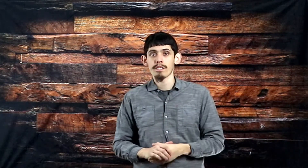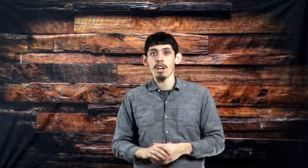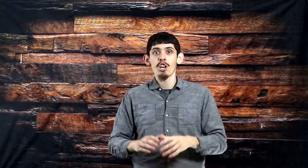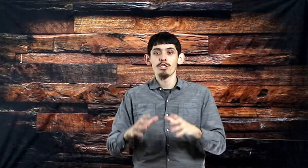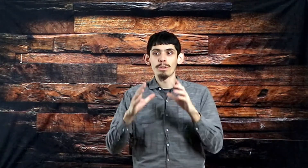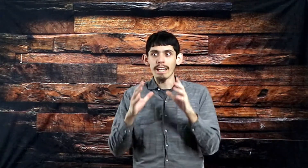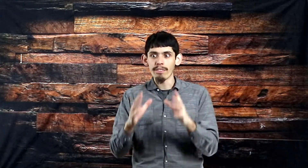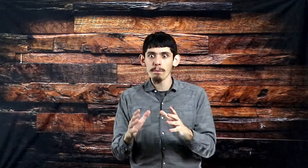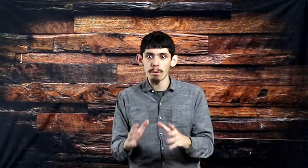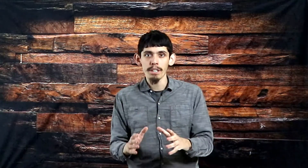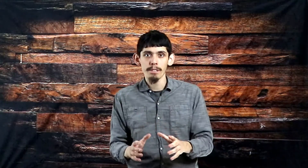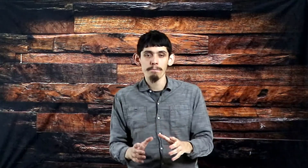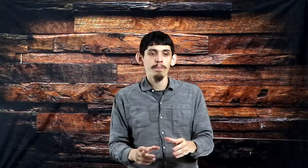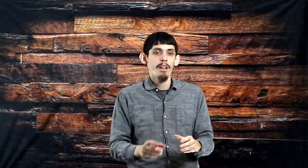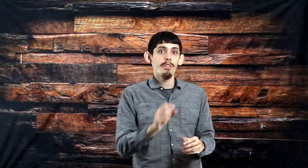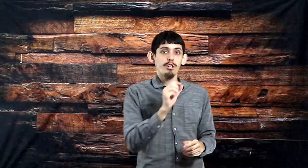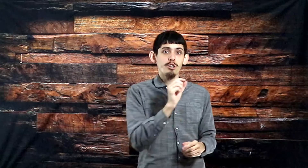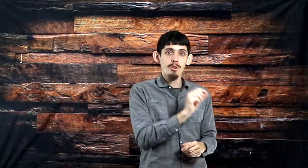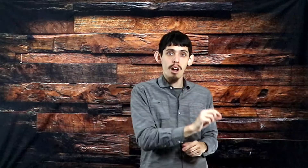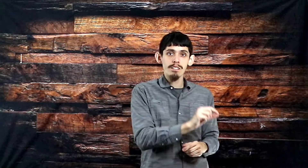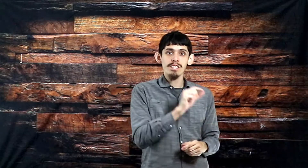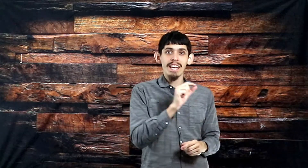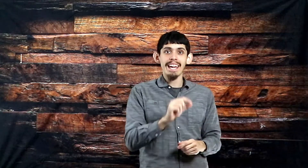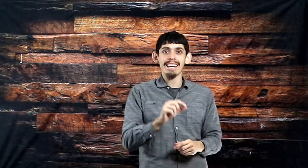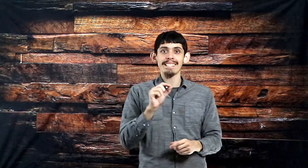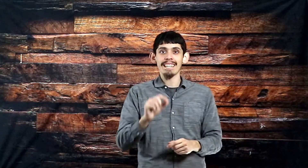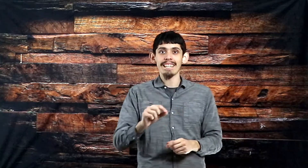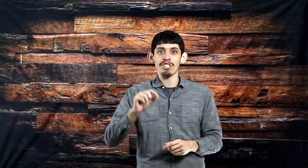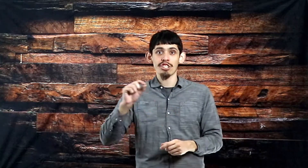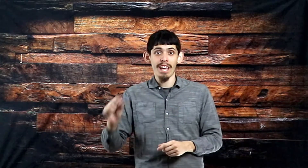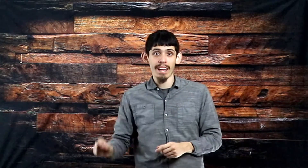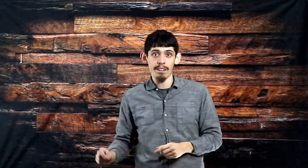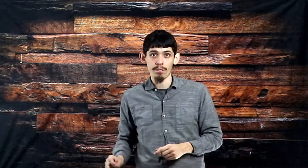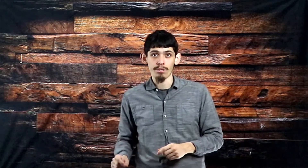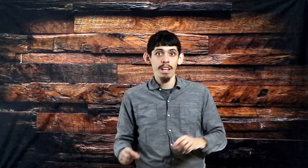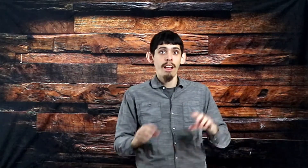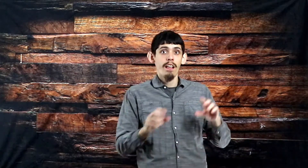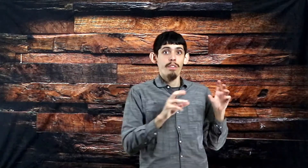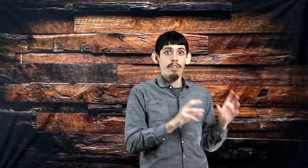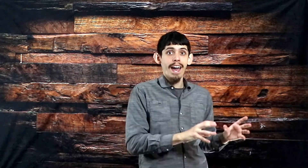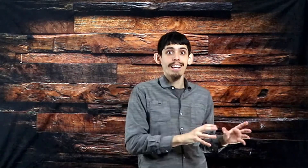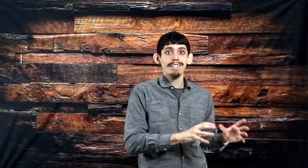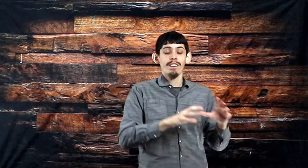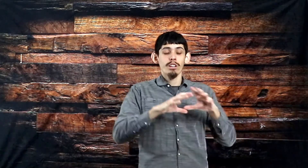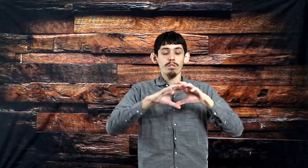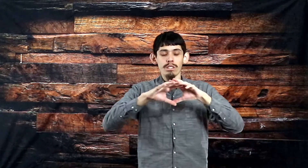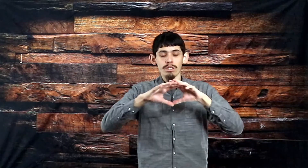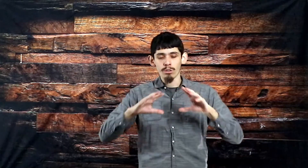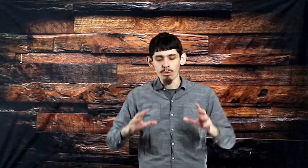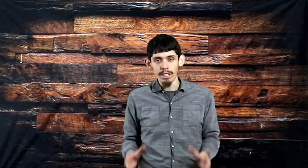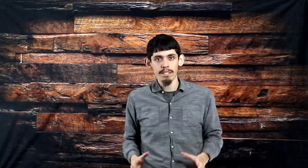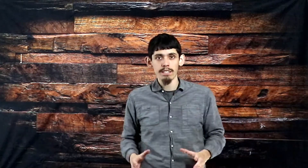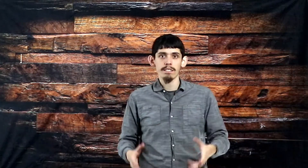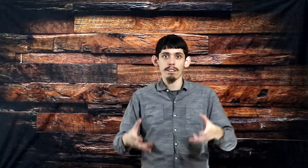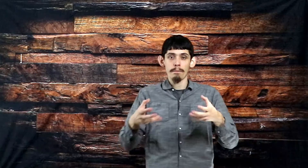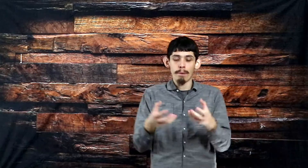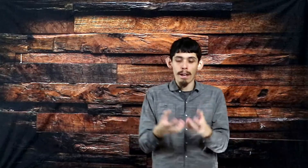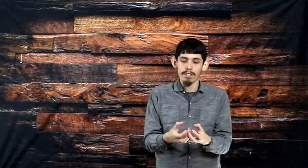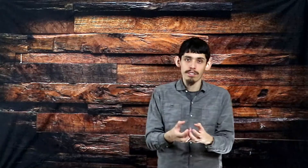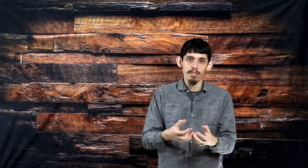to get the book, The Cross and Its Shadows. That goes into great detail about the sanctuary,